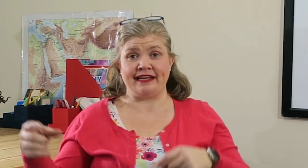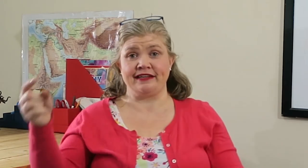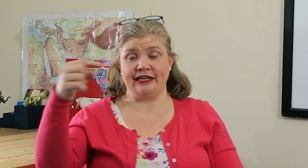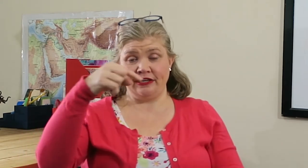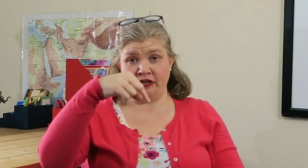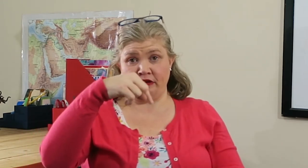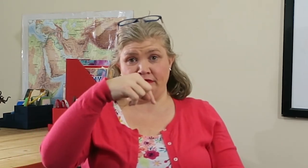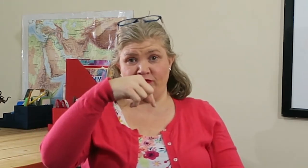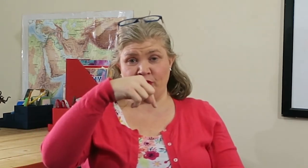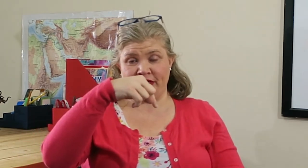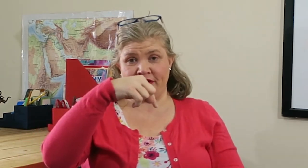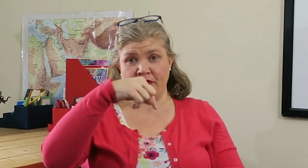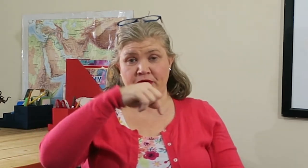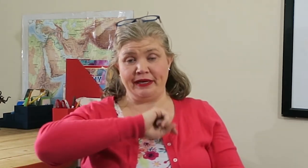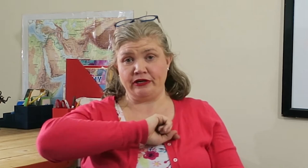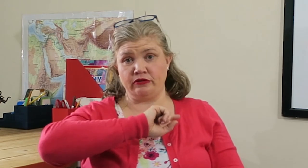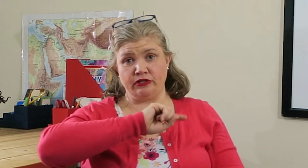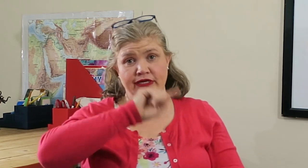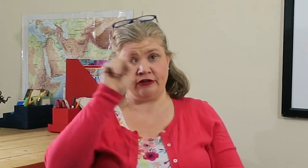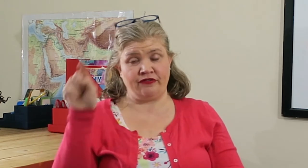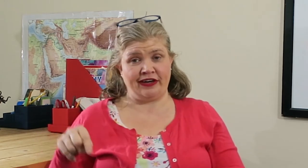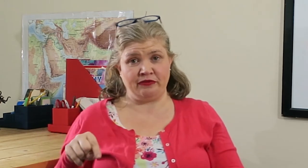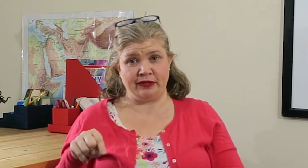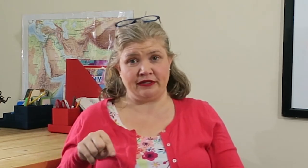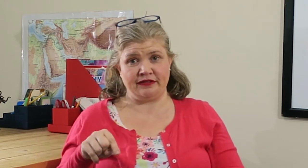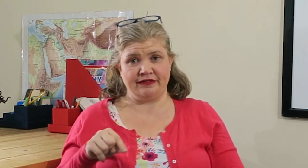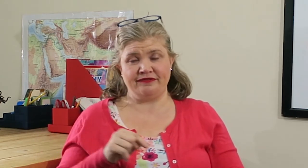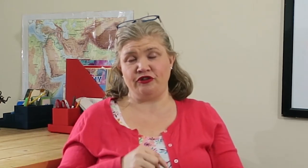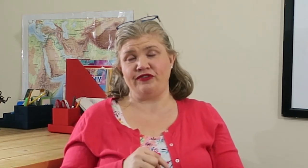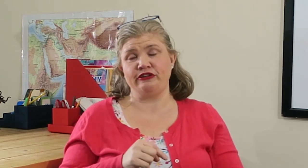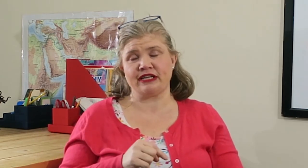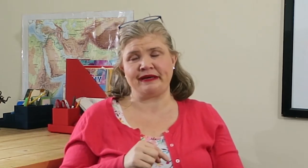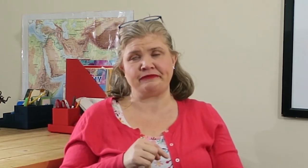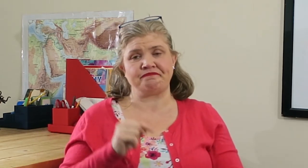that. If you want to click the little bell, you'll get notified when new videos come out.